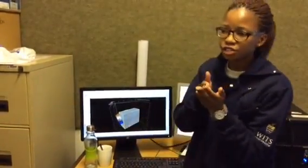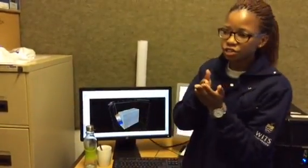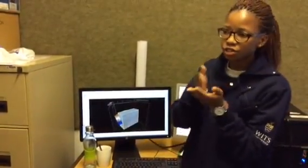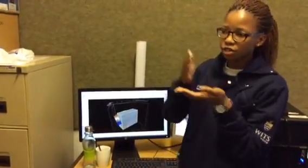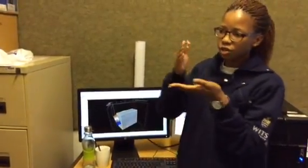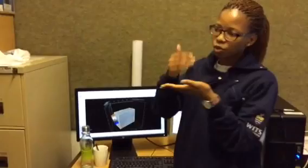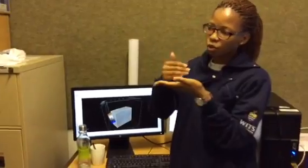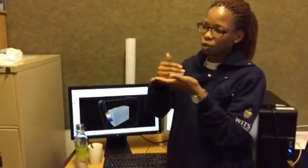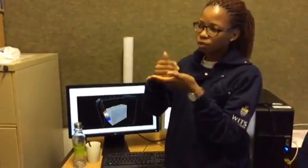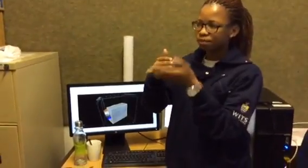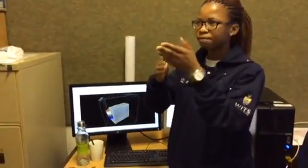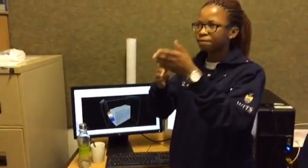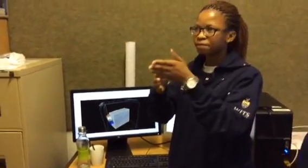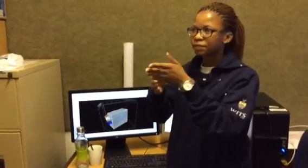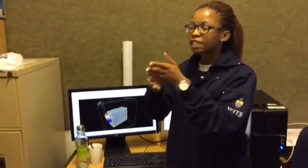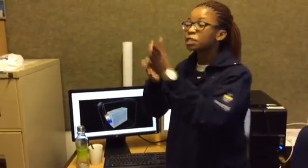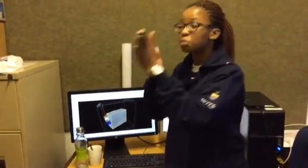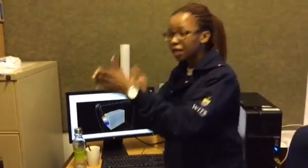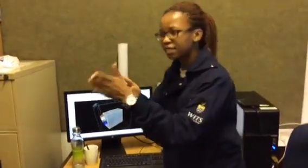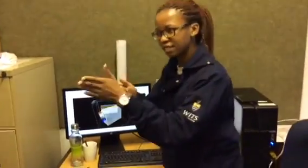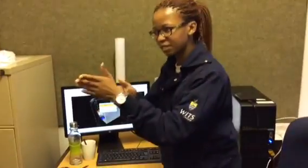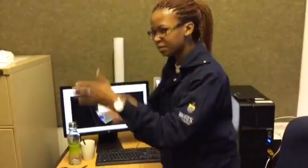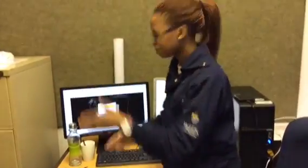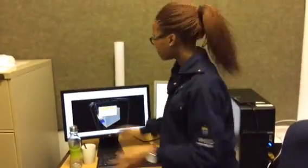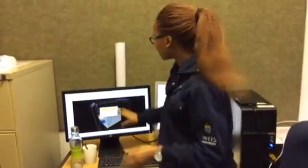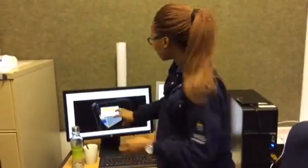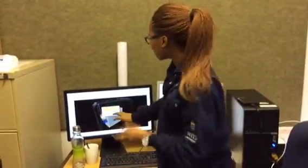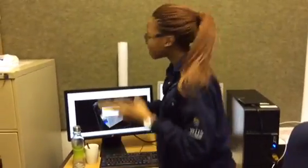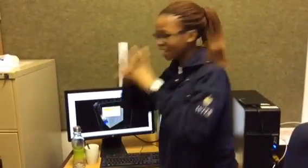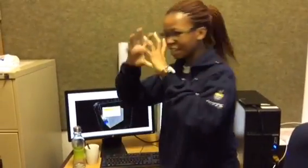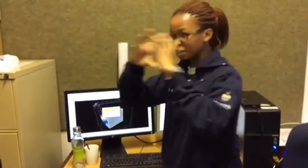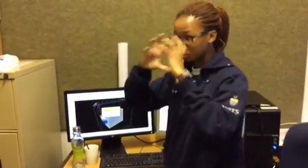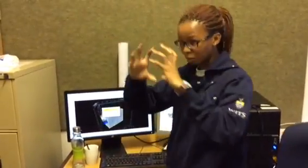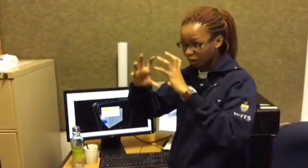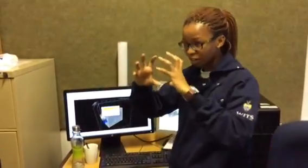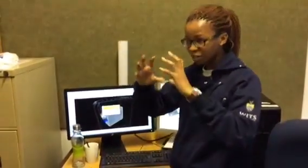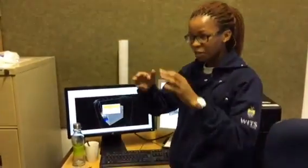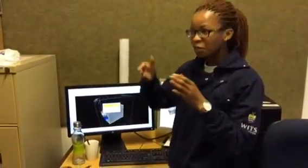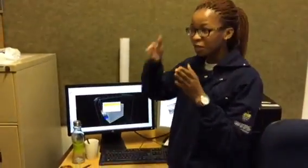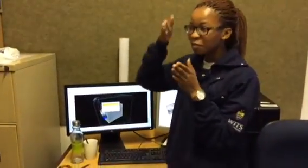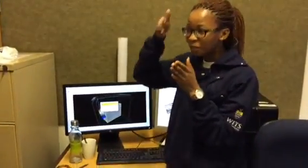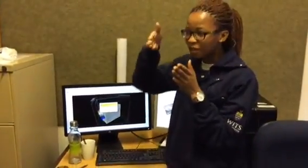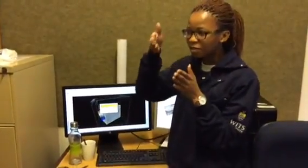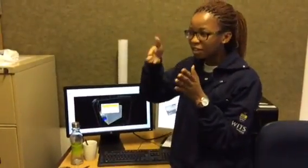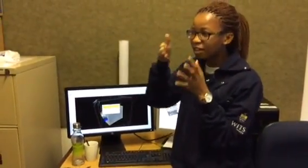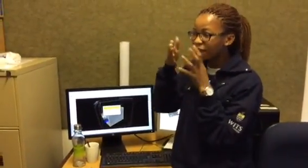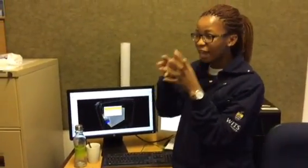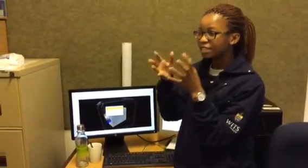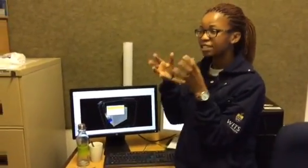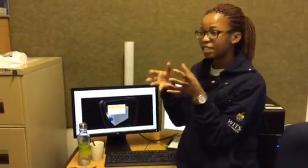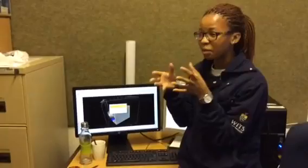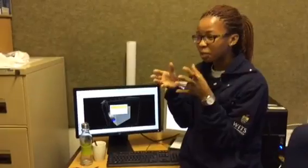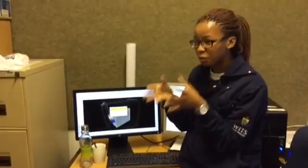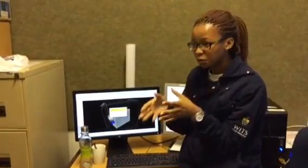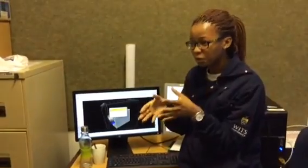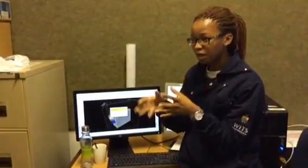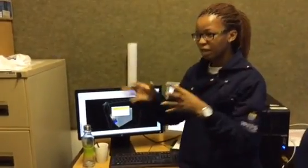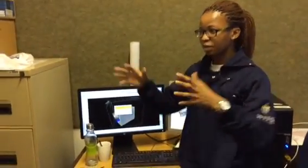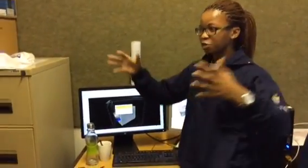structures or spaces in the block where the gas is coming through and I'm